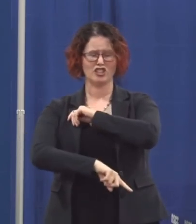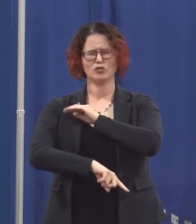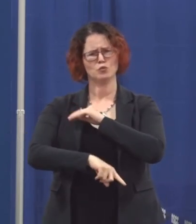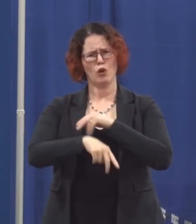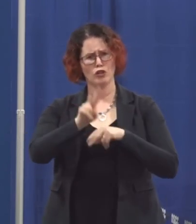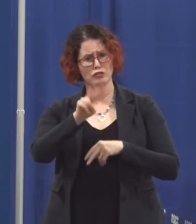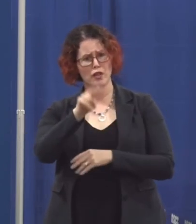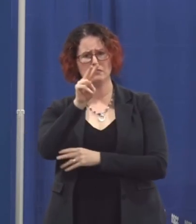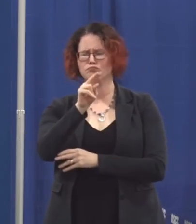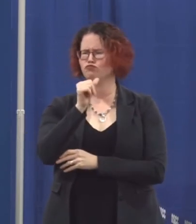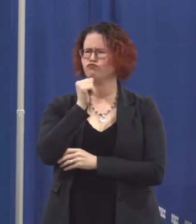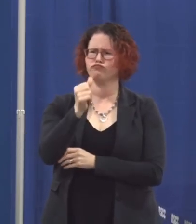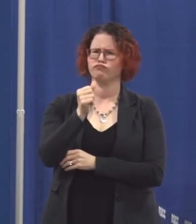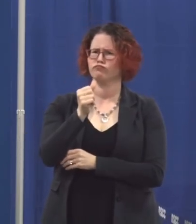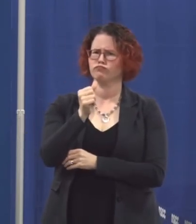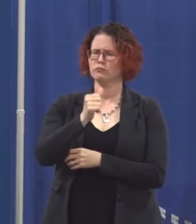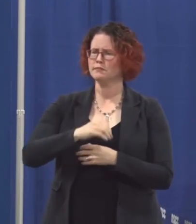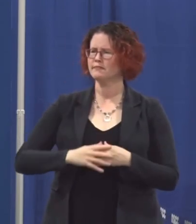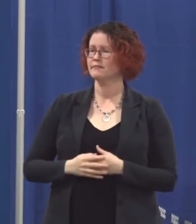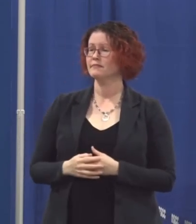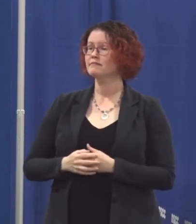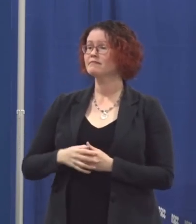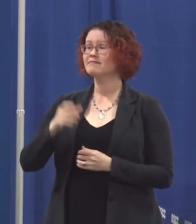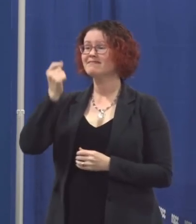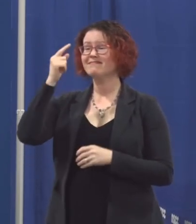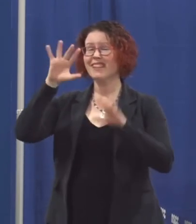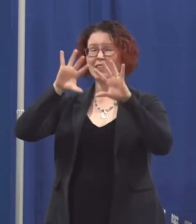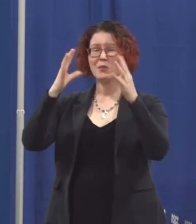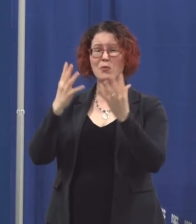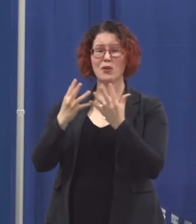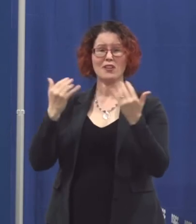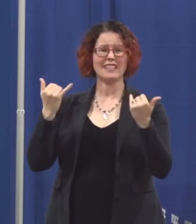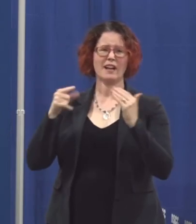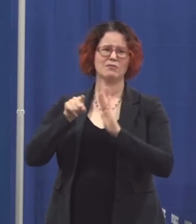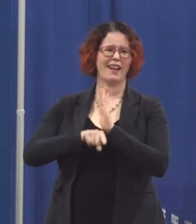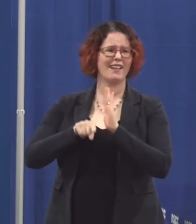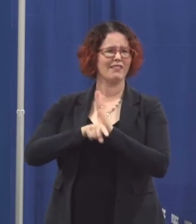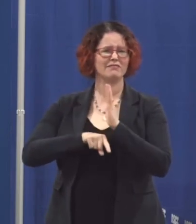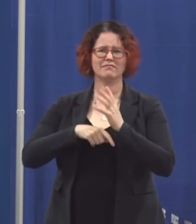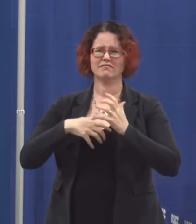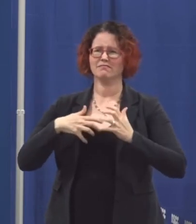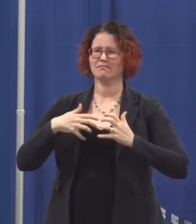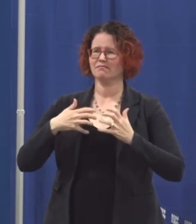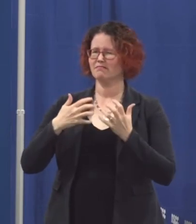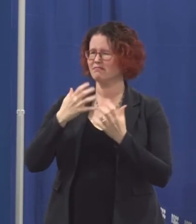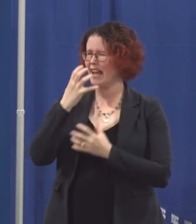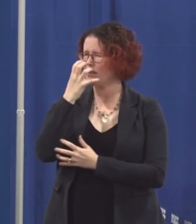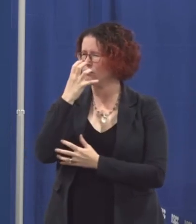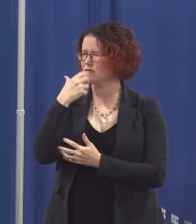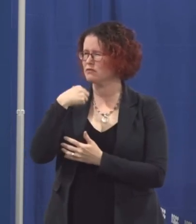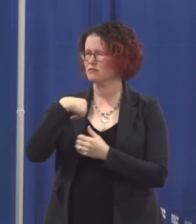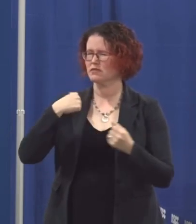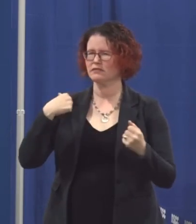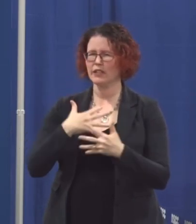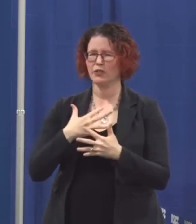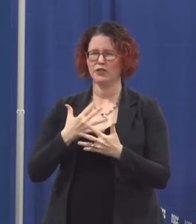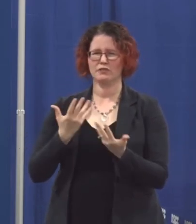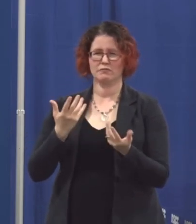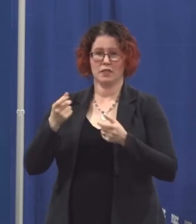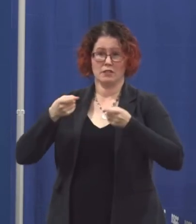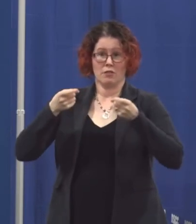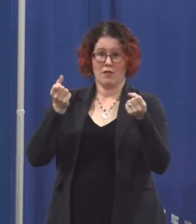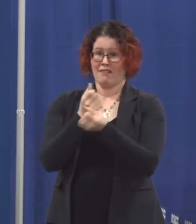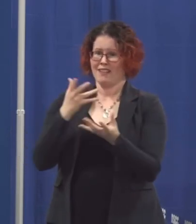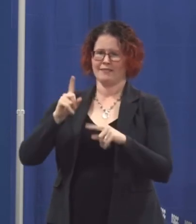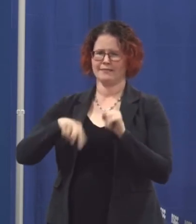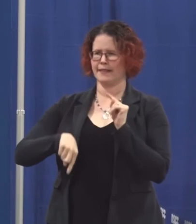is full of negativity fear anger and there are a lot of things outside of our control and while